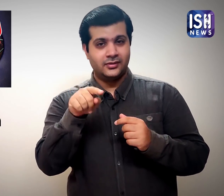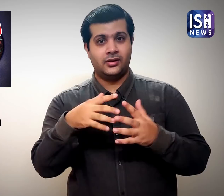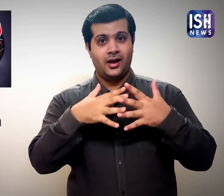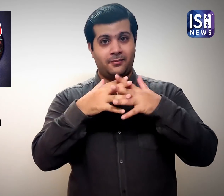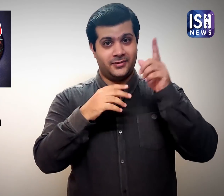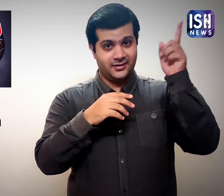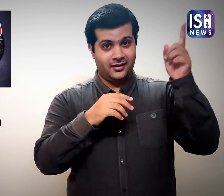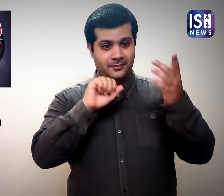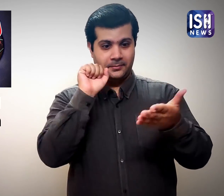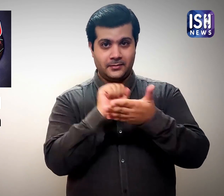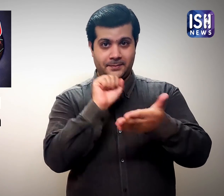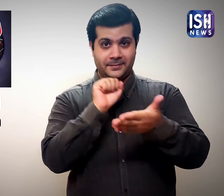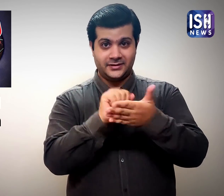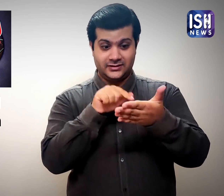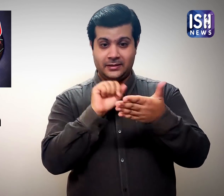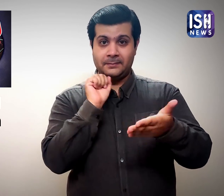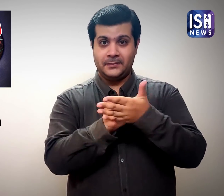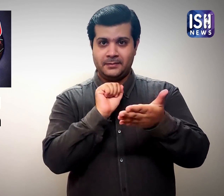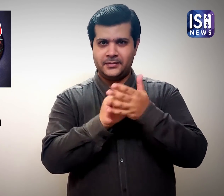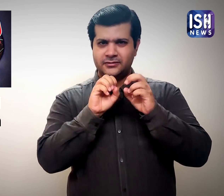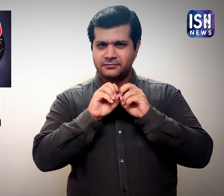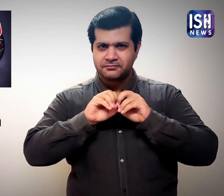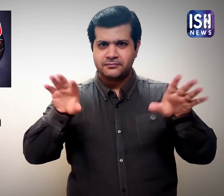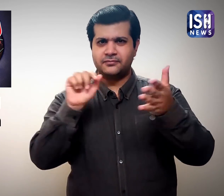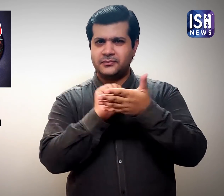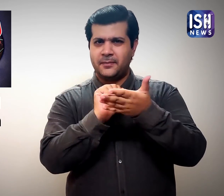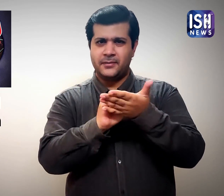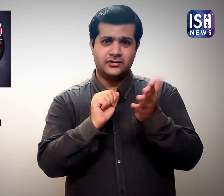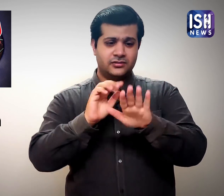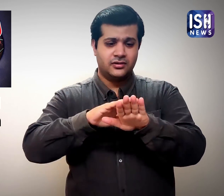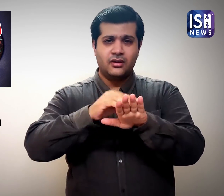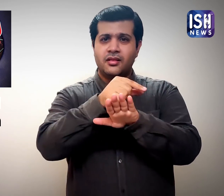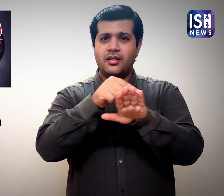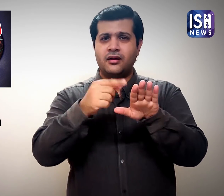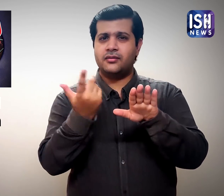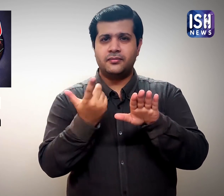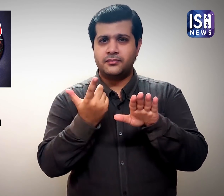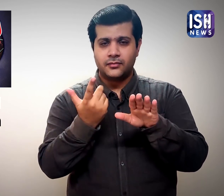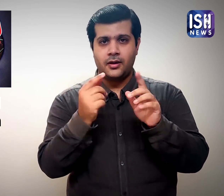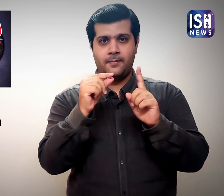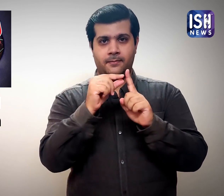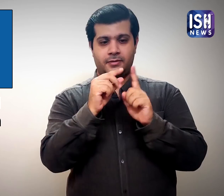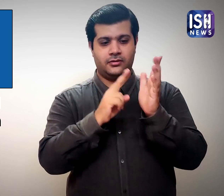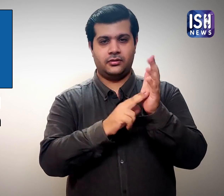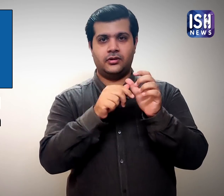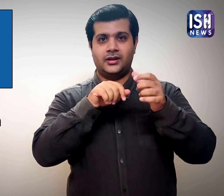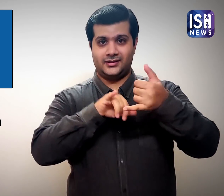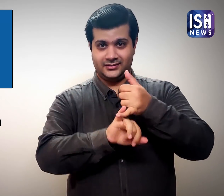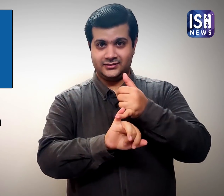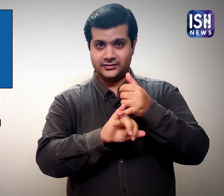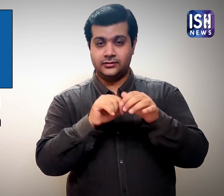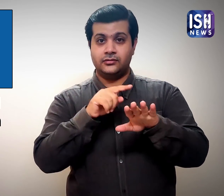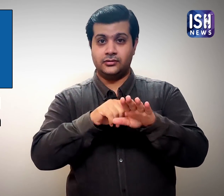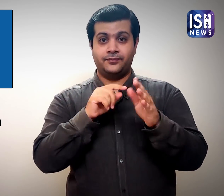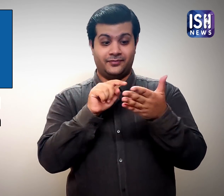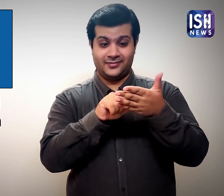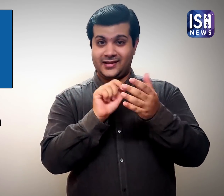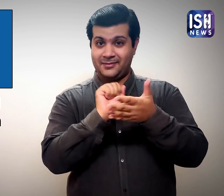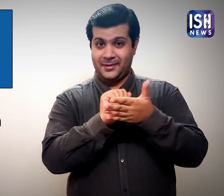A study published on 30th June 2020 in the U.S. Journal, PNAS